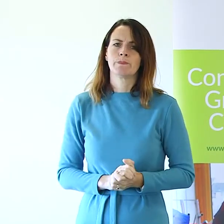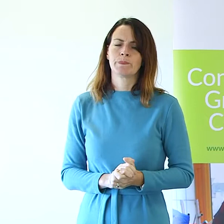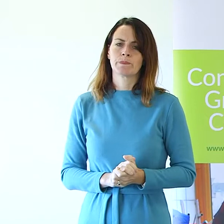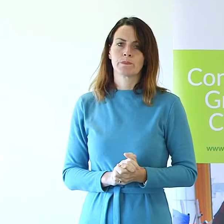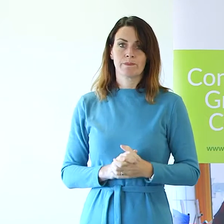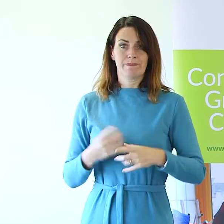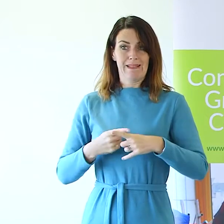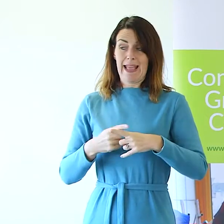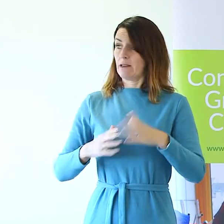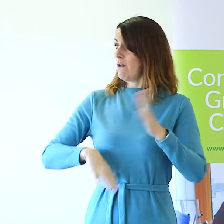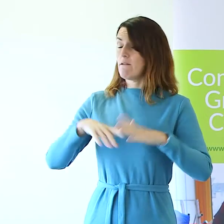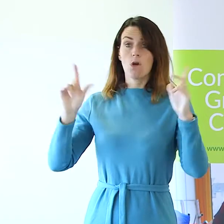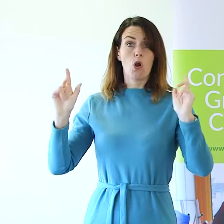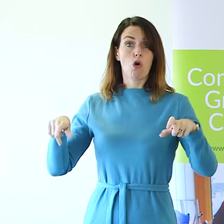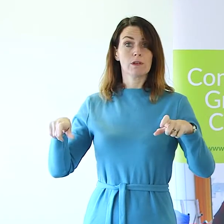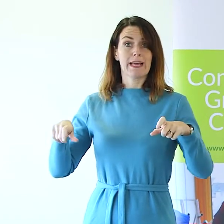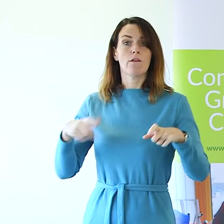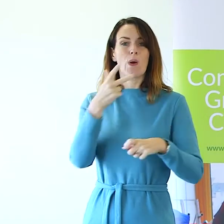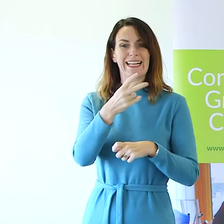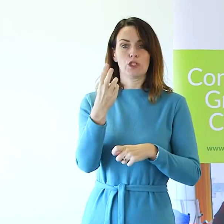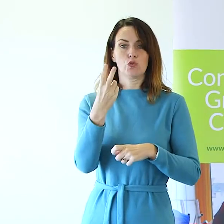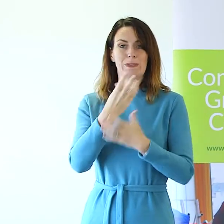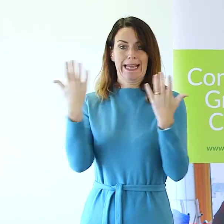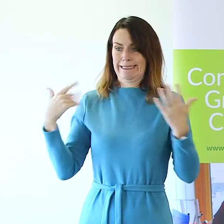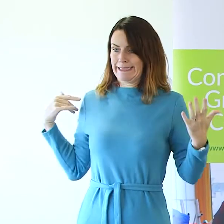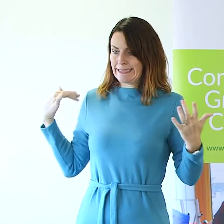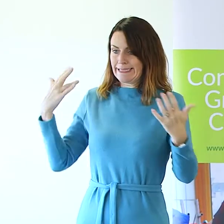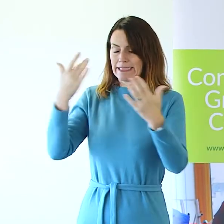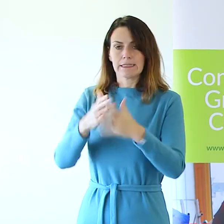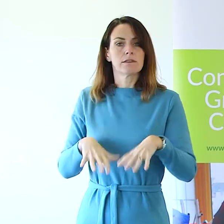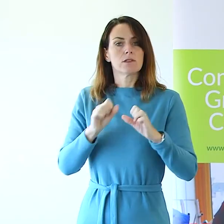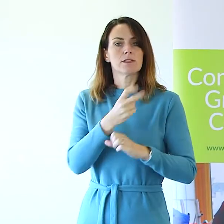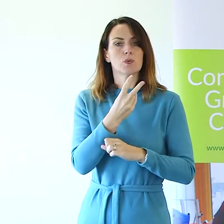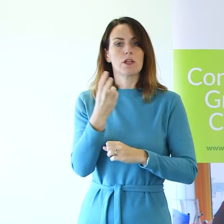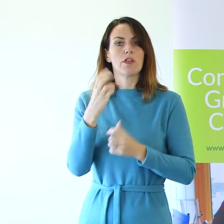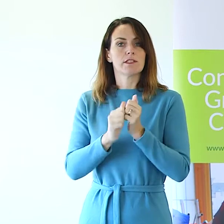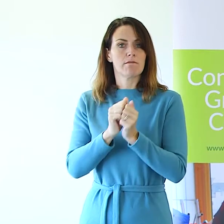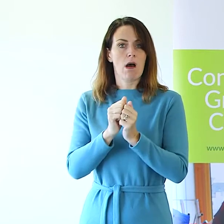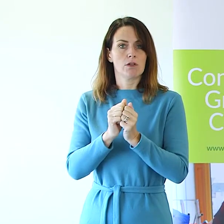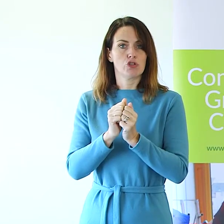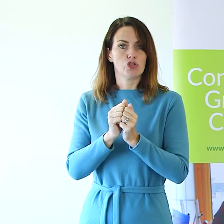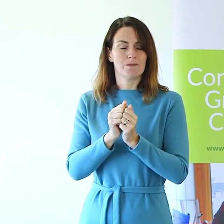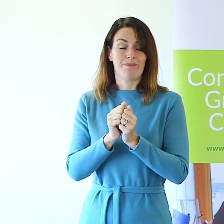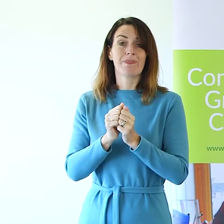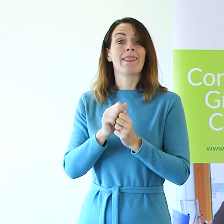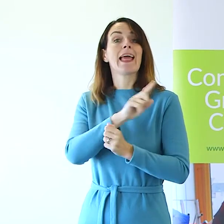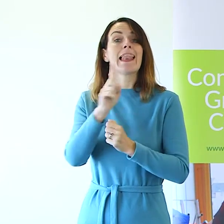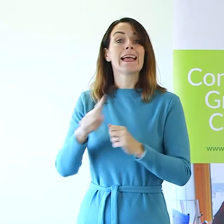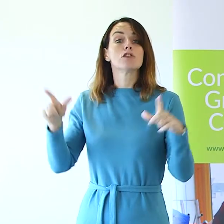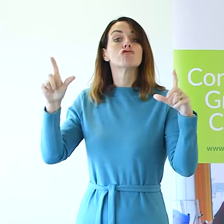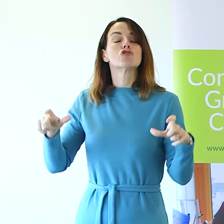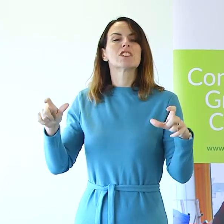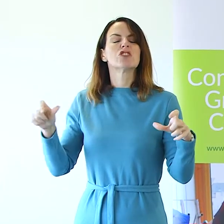England was in complete lockdown for 82 days from the 23rd of March. This was before restrictions were later